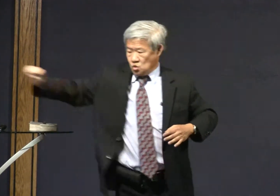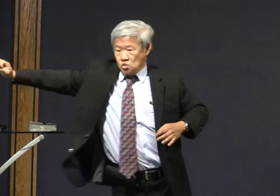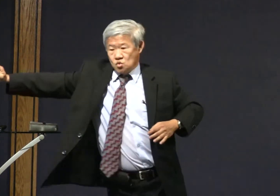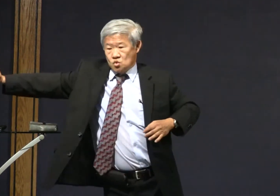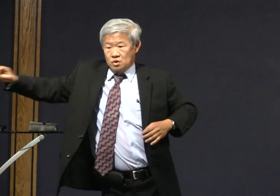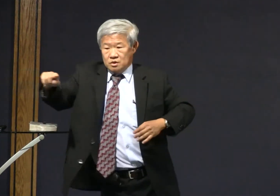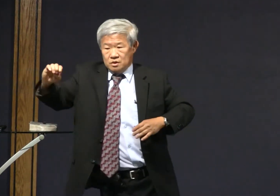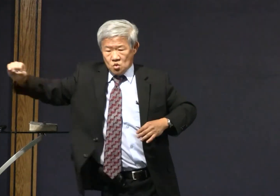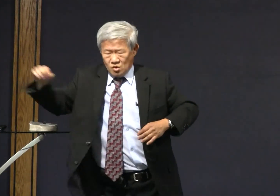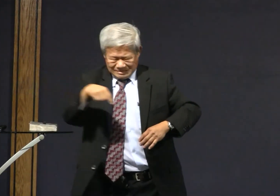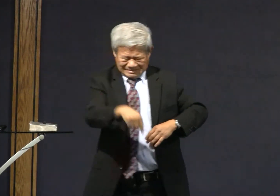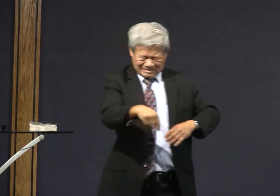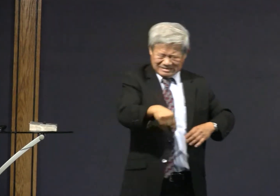ones who lived in the southeast.